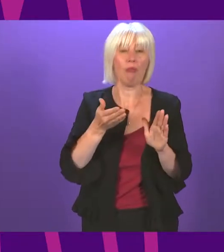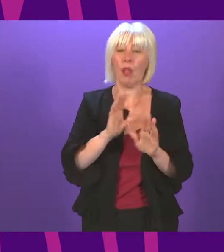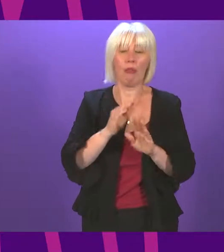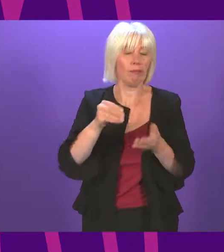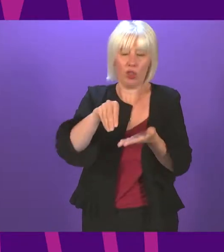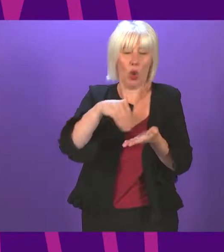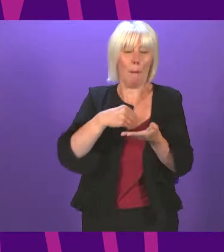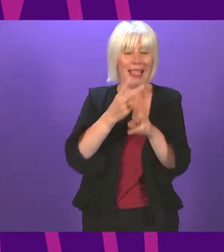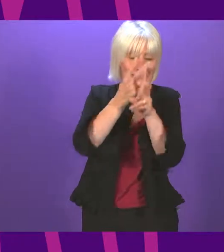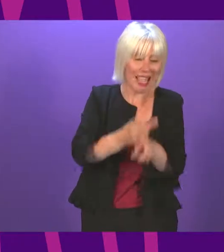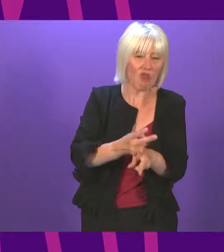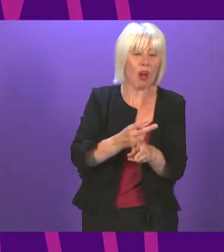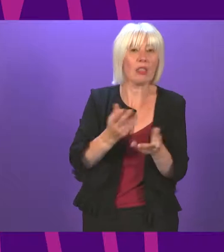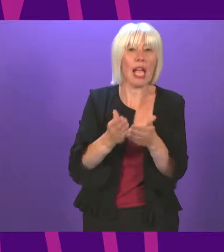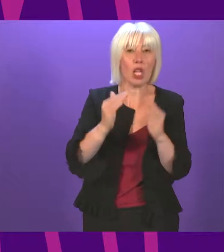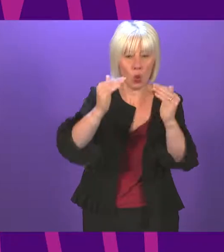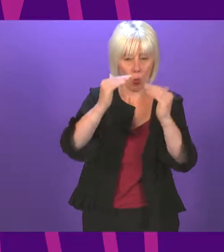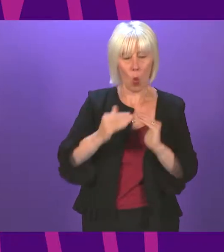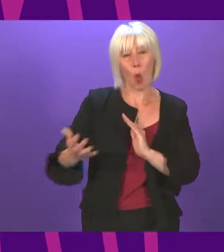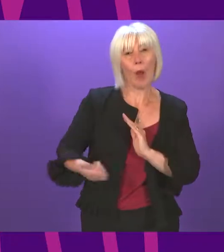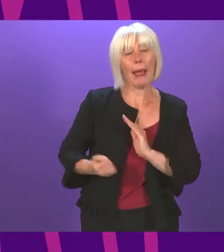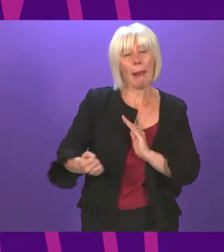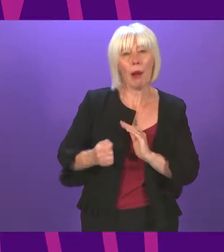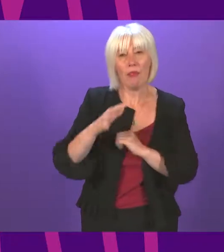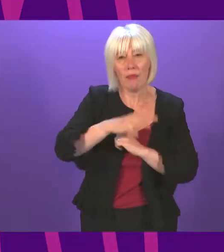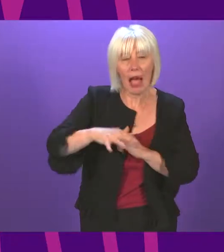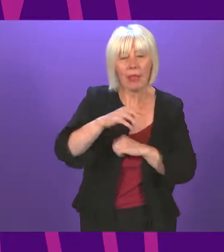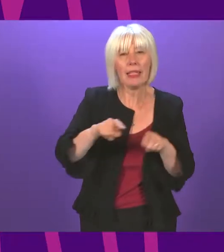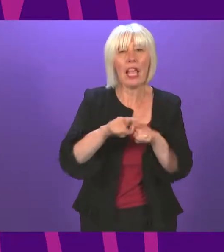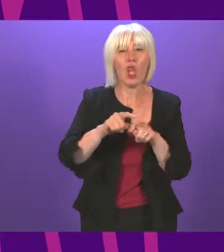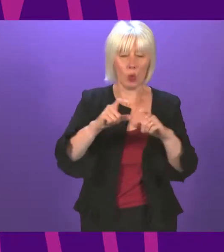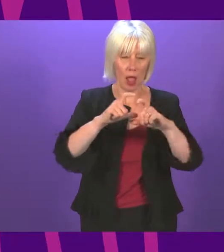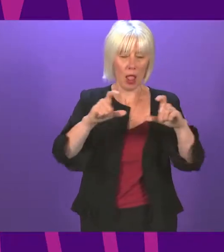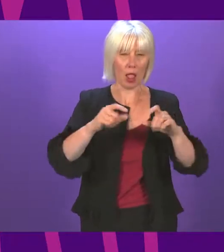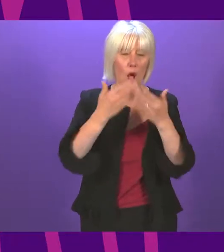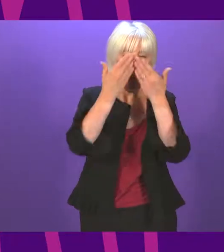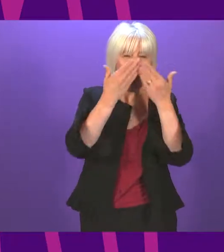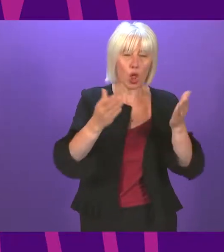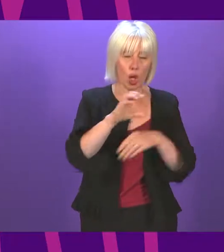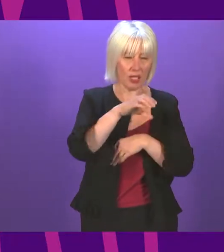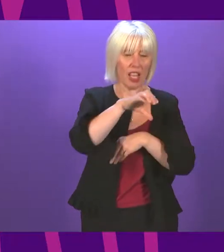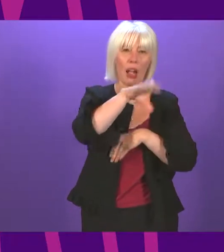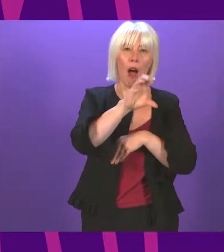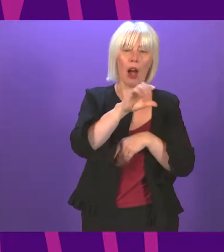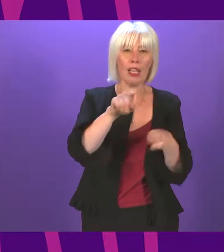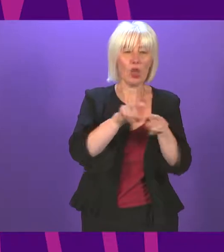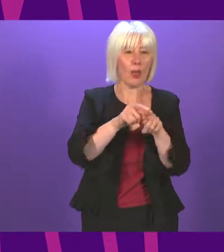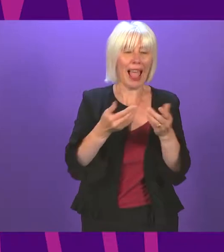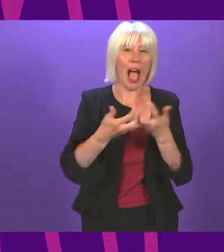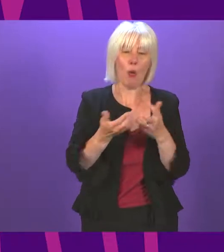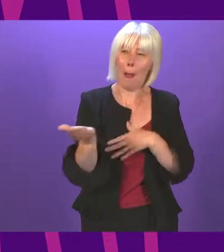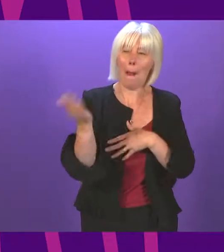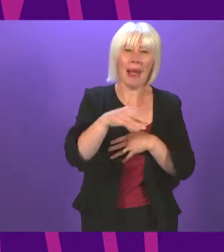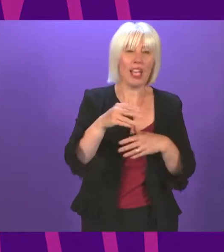And we launched the Scotland Loves Local campaign with a loyalty card scheme and a new £10 million fund to help revitalise high